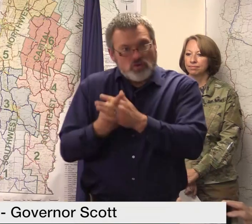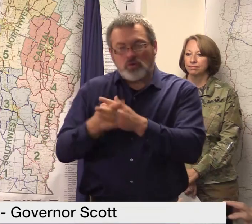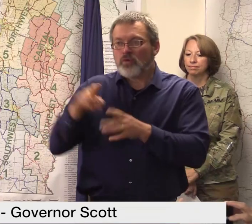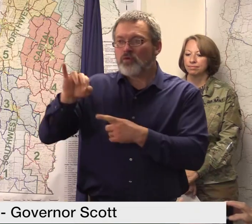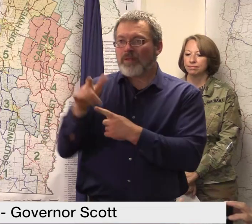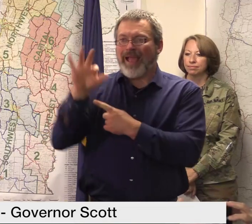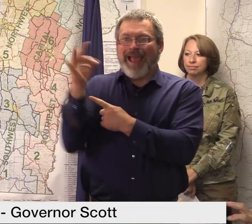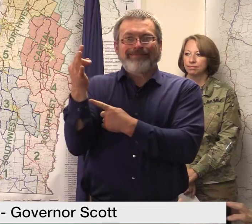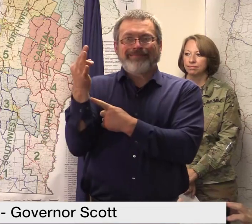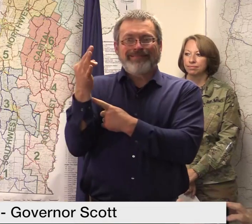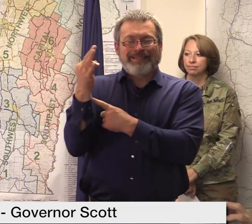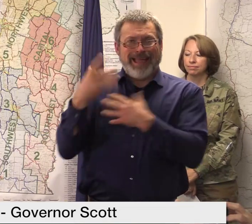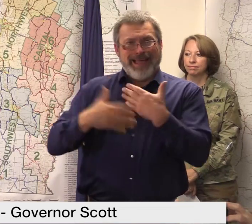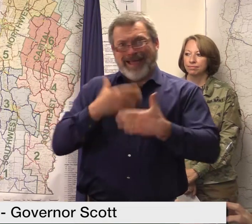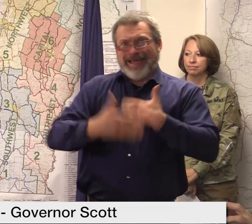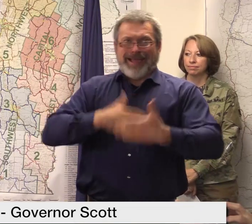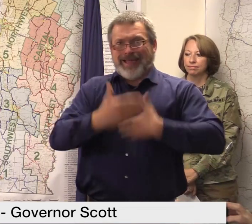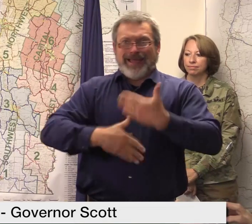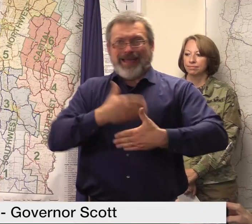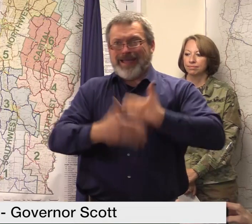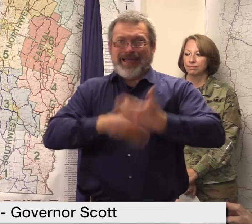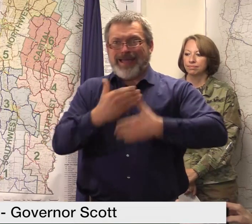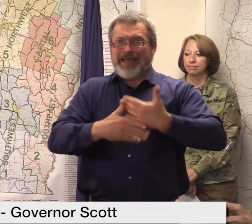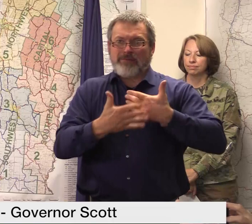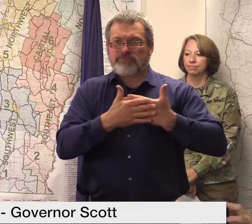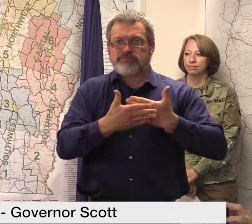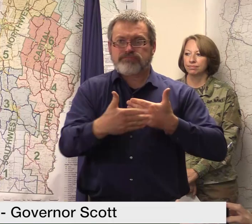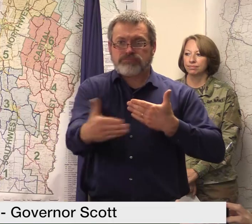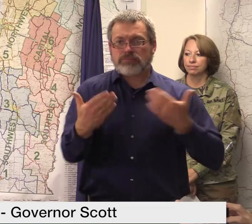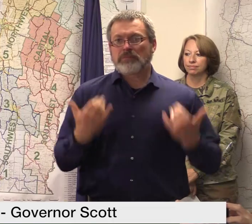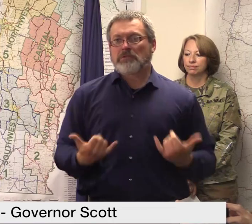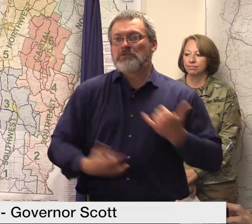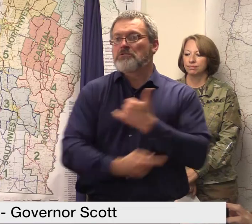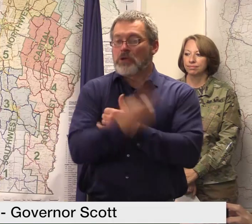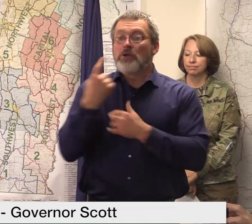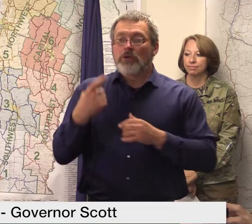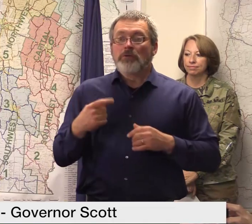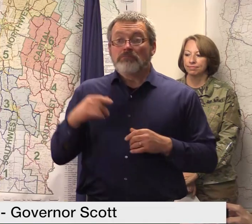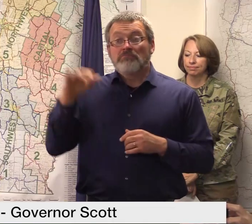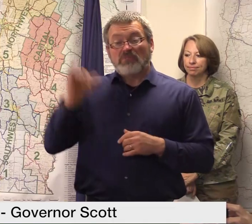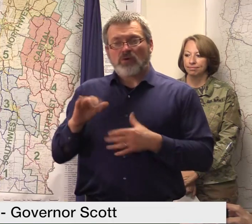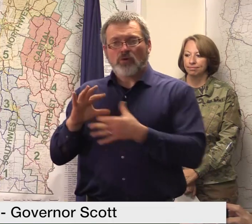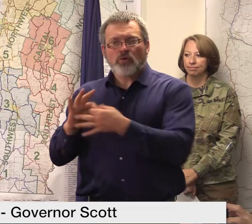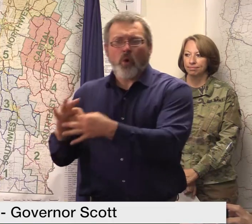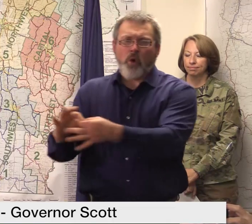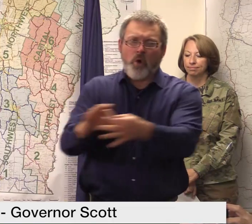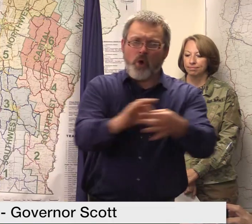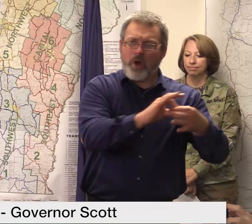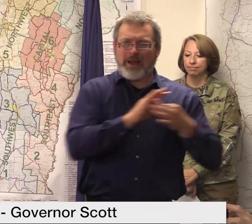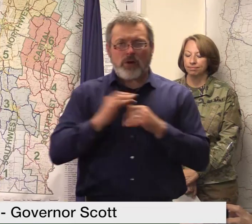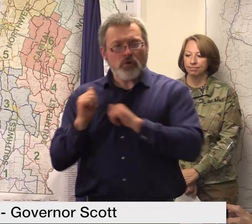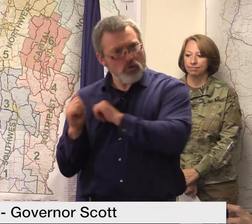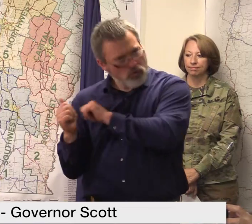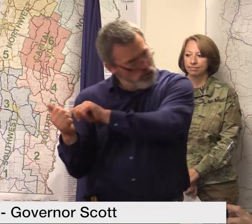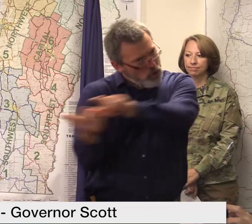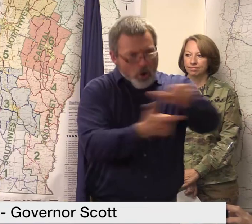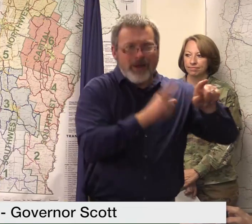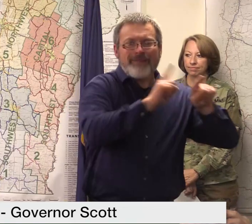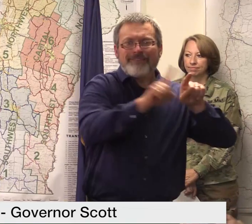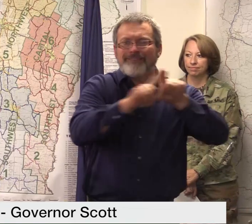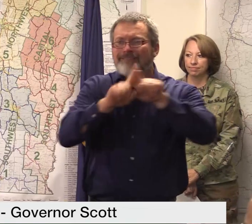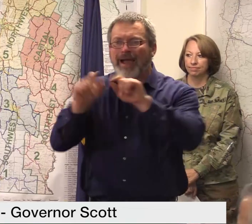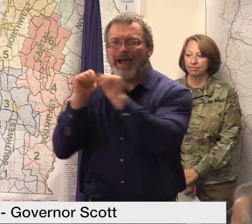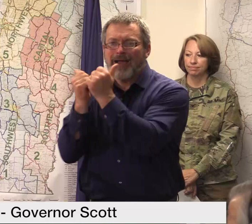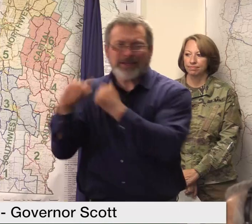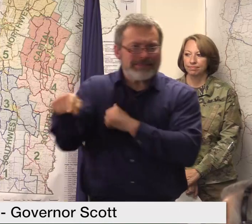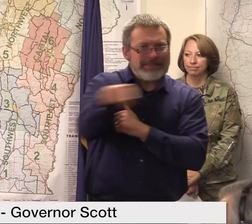serves as the coordinating umbrella for all partner resources including the National Guard FEMA the Red